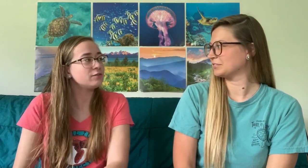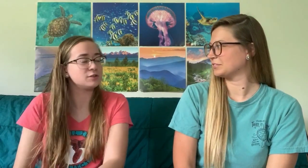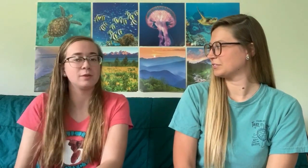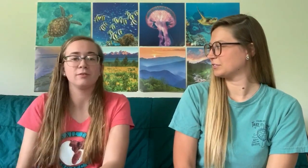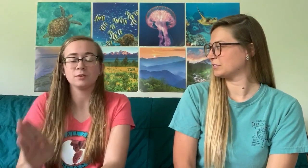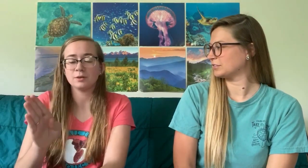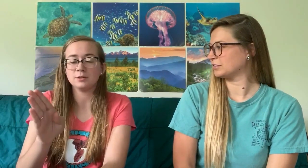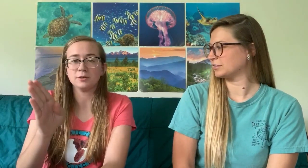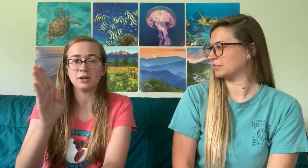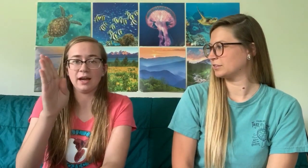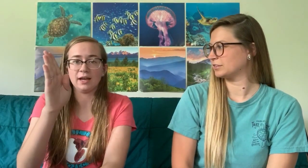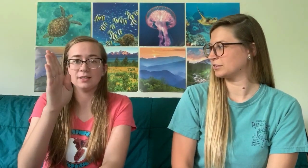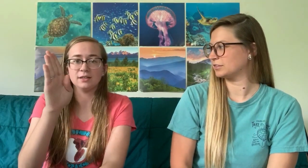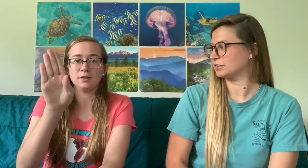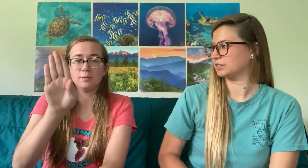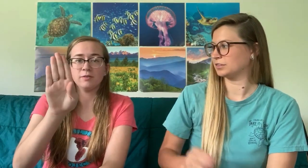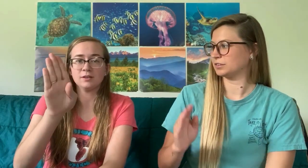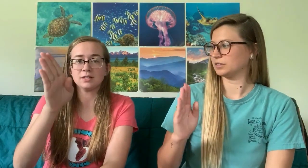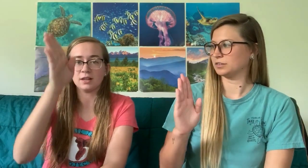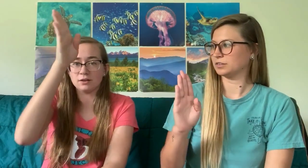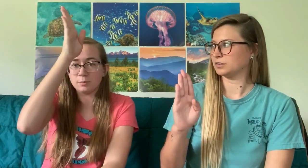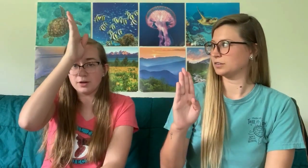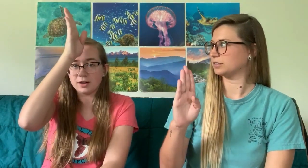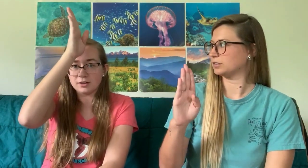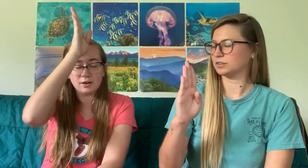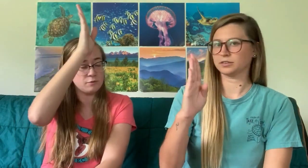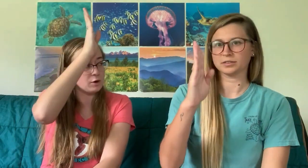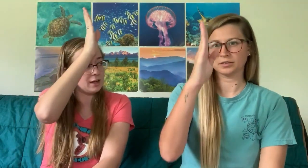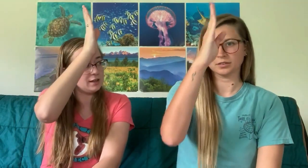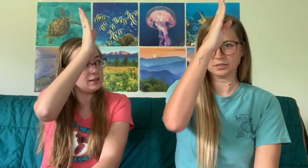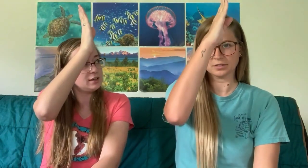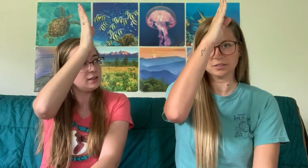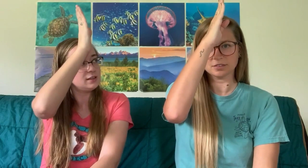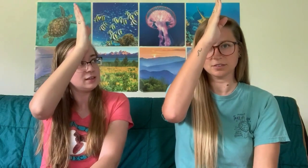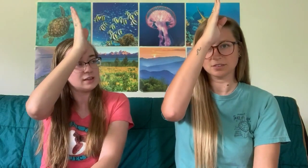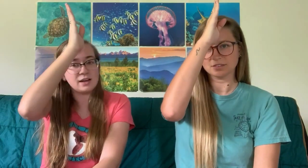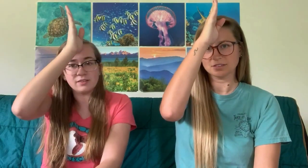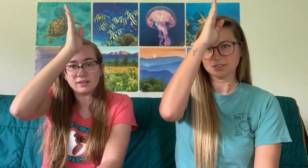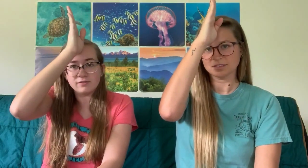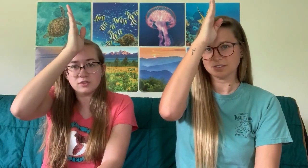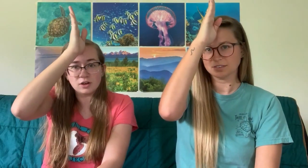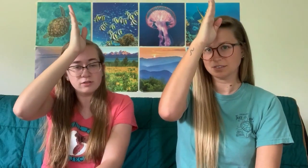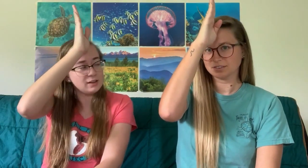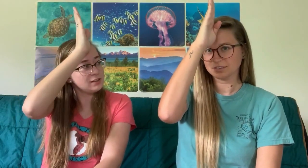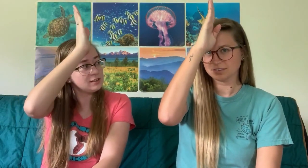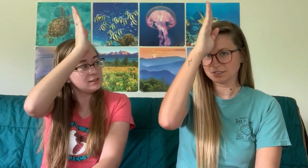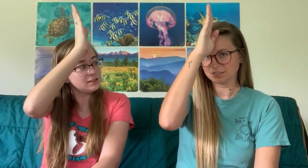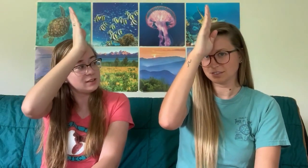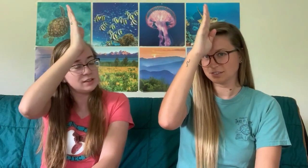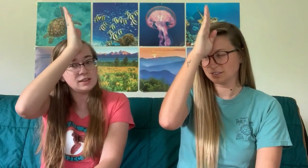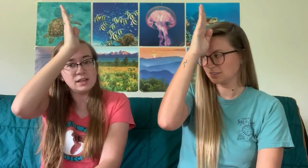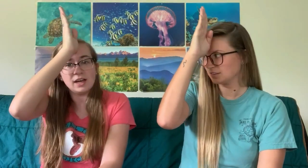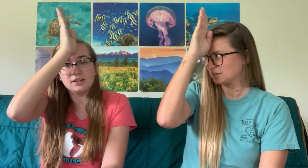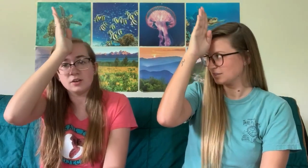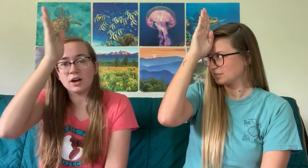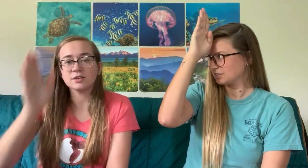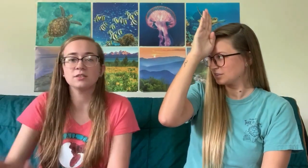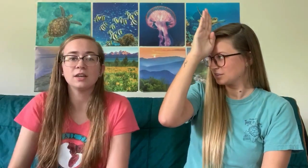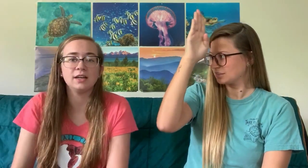you the first one. The first one is you put your hand and you keep your fingers together and you put it on your forehead. Kind of like a shark fin. And then you can also sign